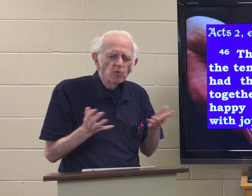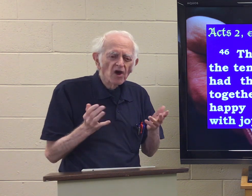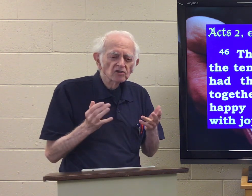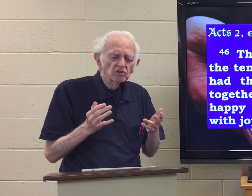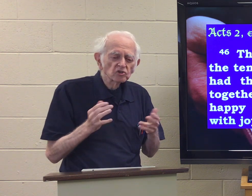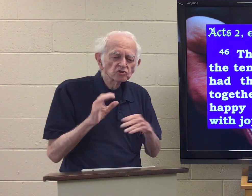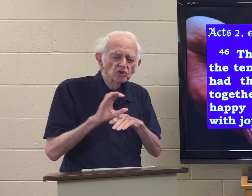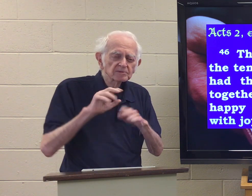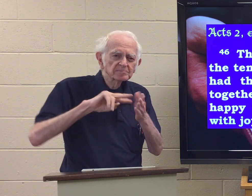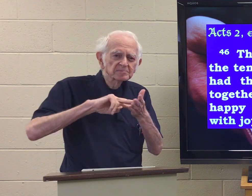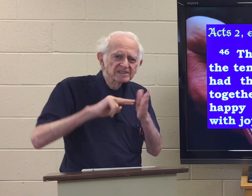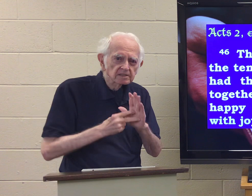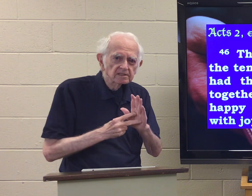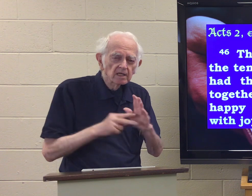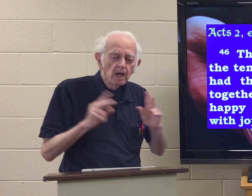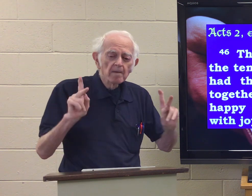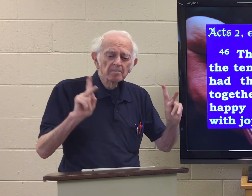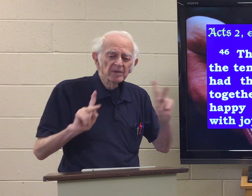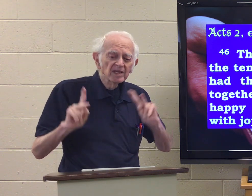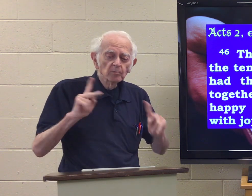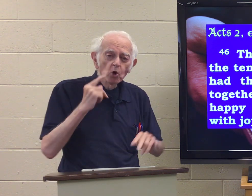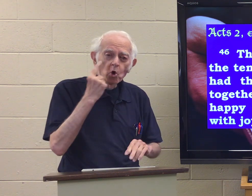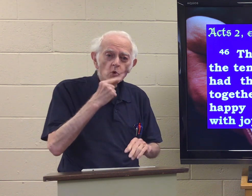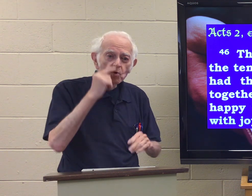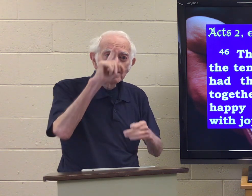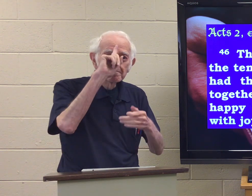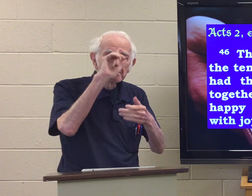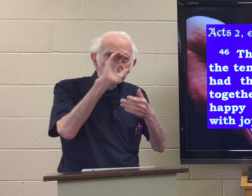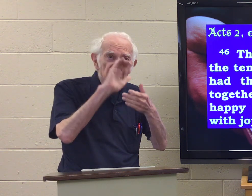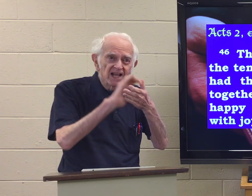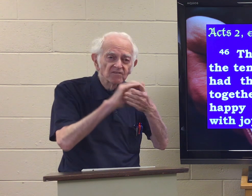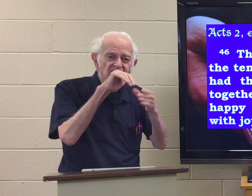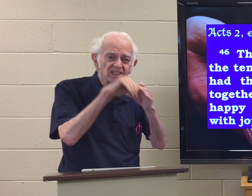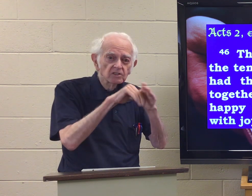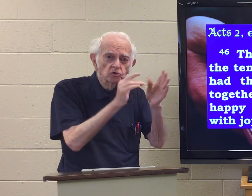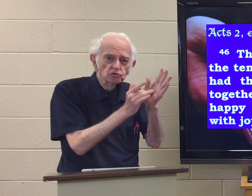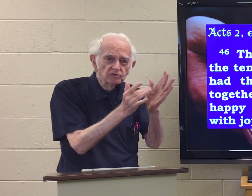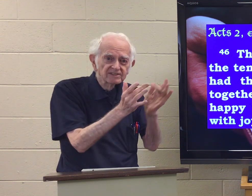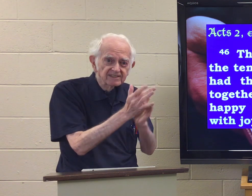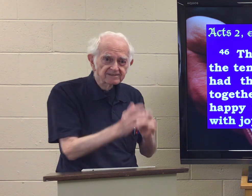That's what the church means. People who believe in Jesus.